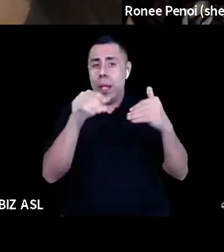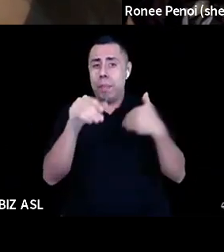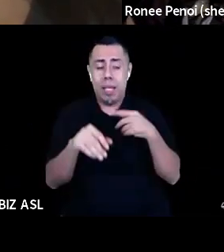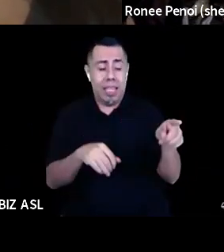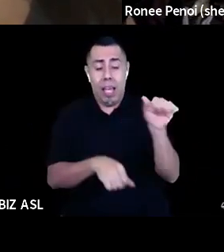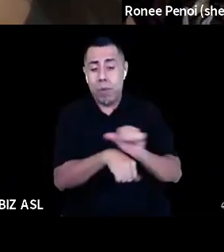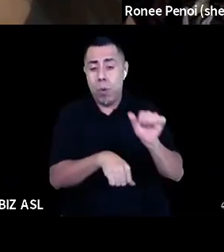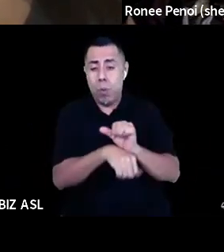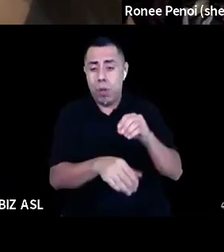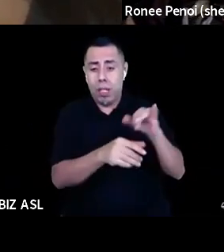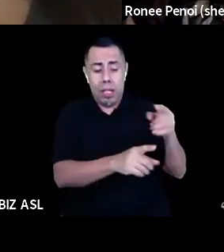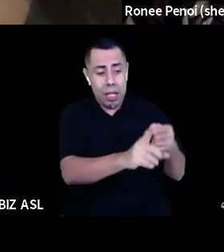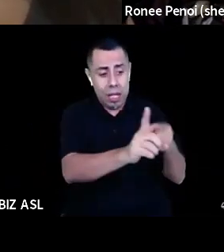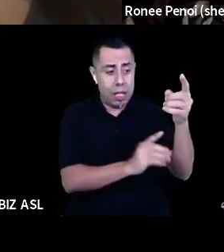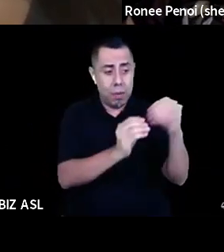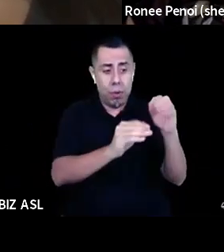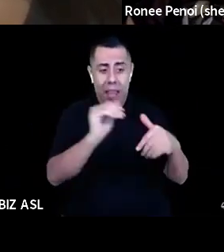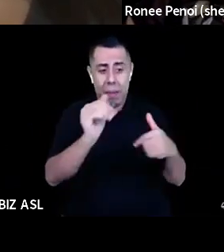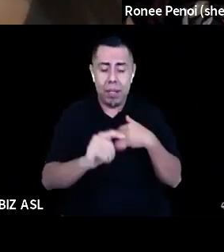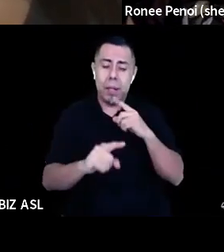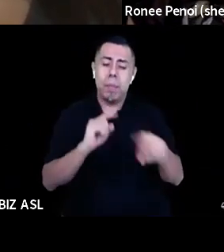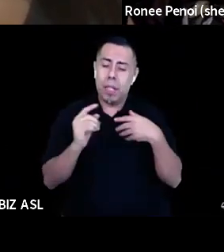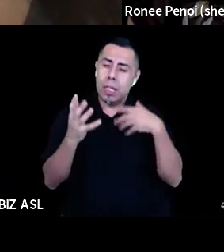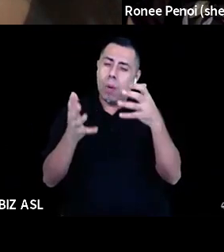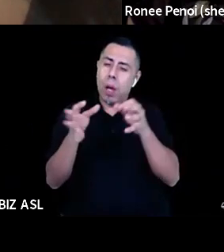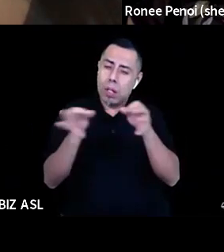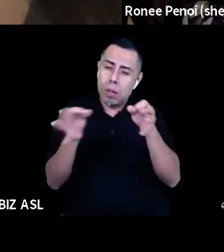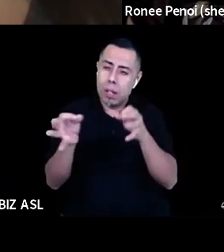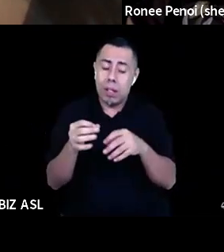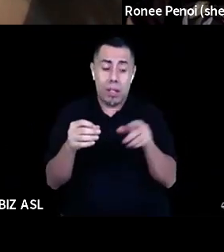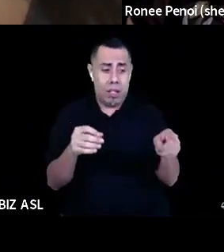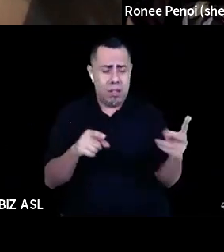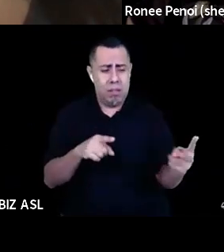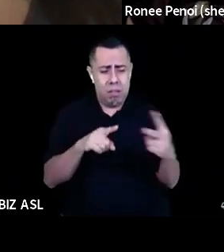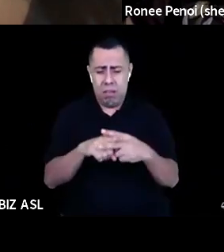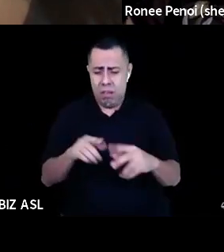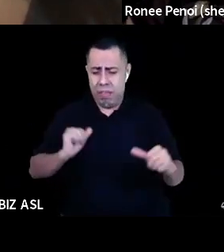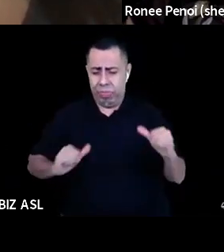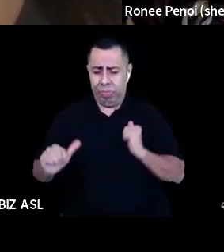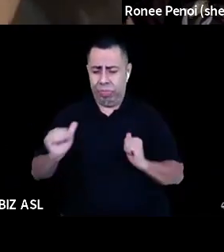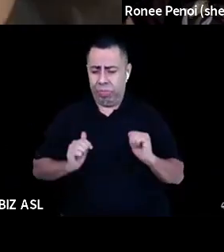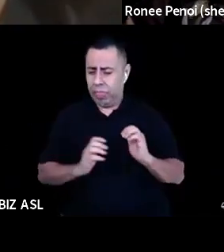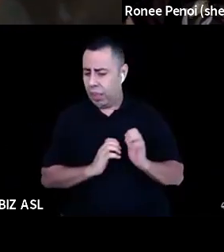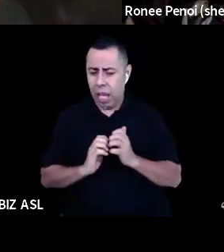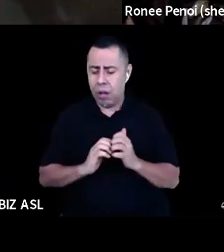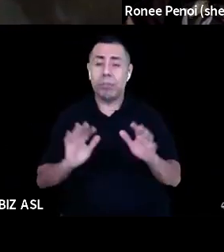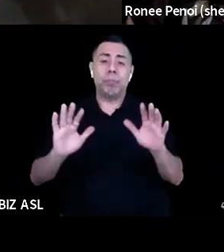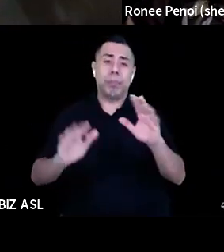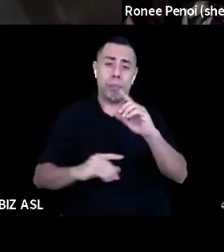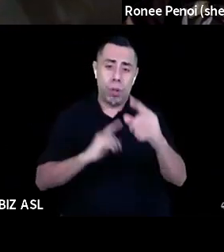sort of tease out that, that, uh, how does this relate to theaters? It's like when we're thinking of, especially now when we're trying